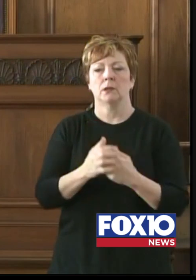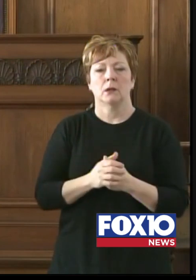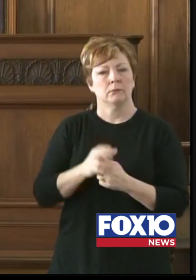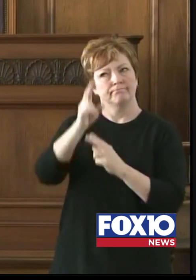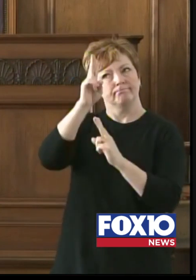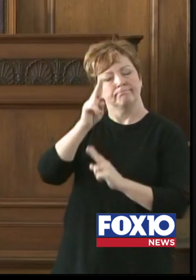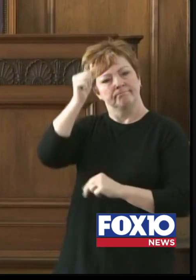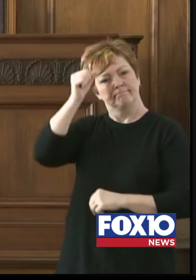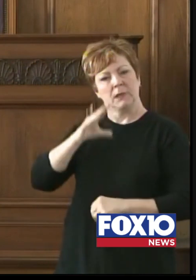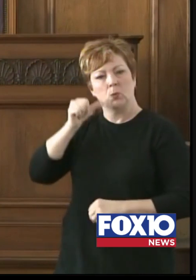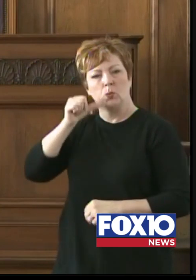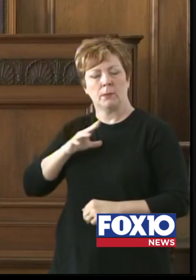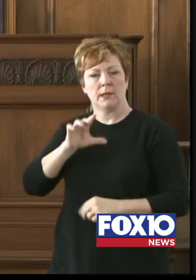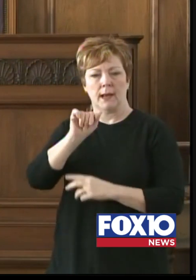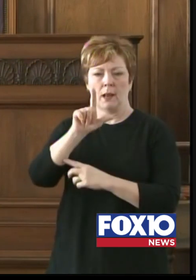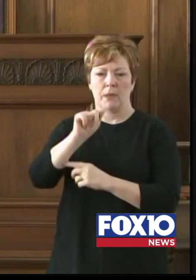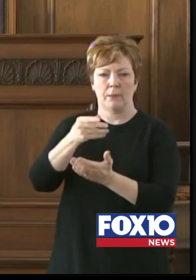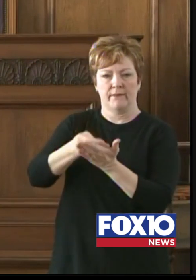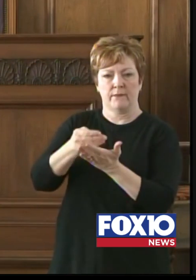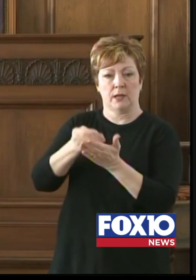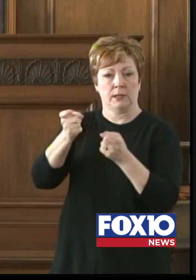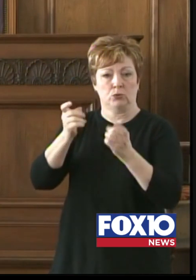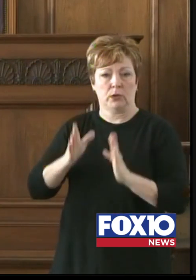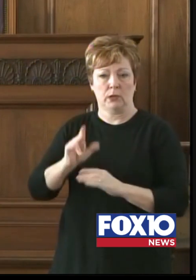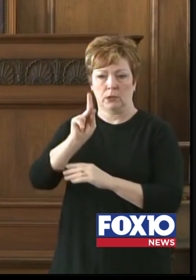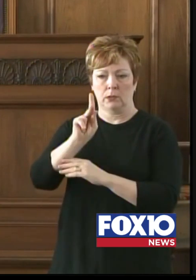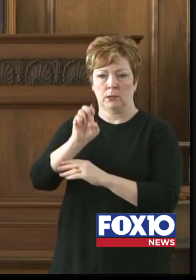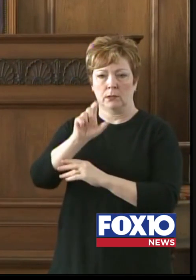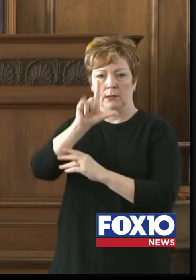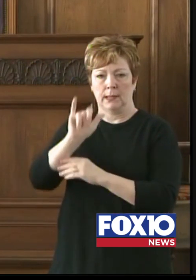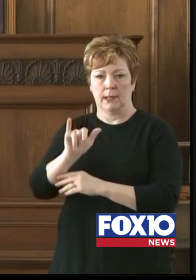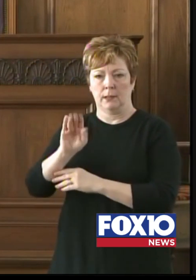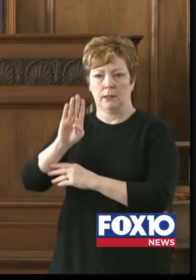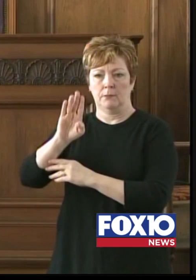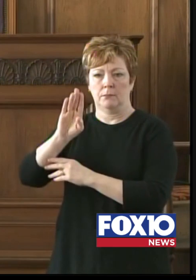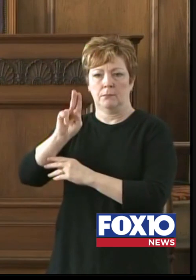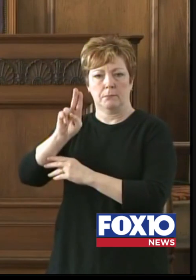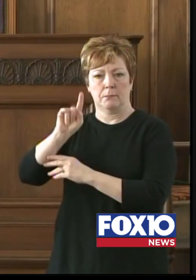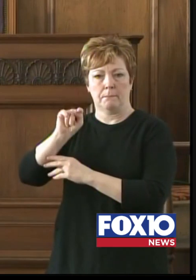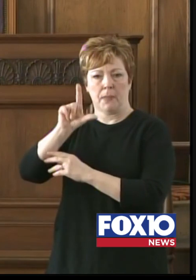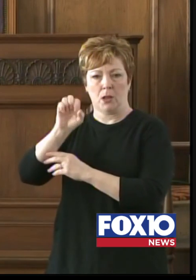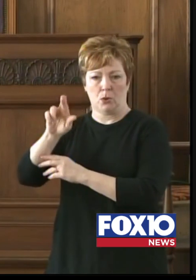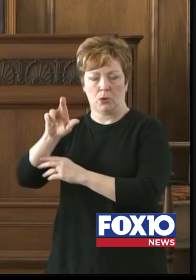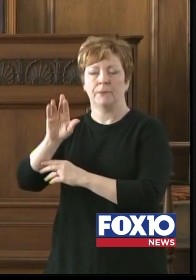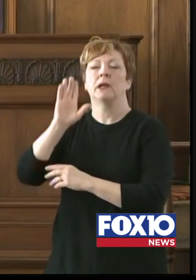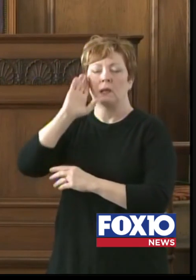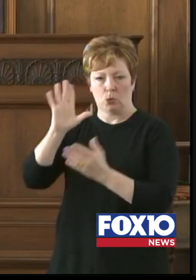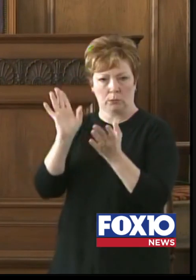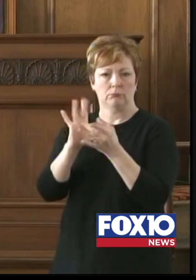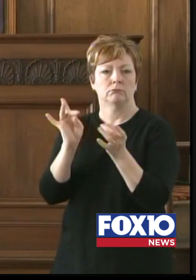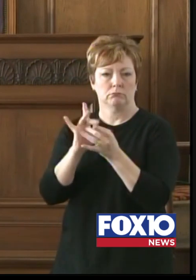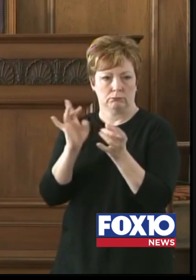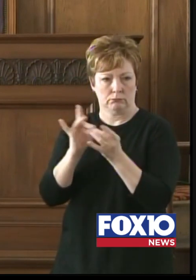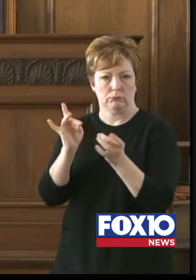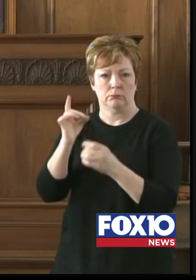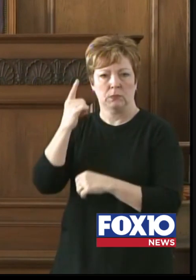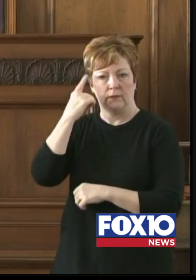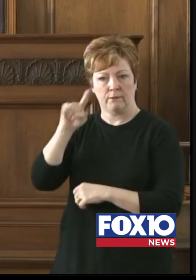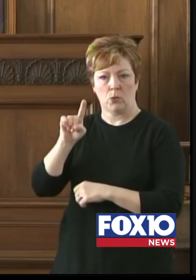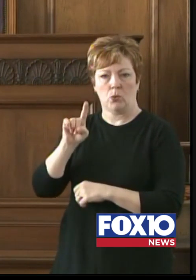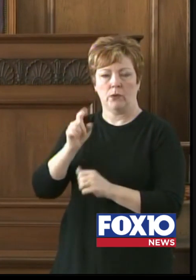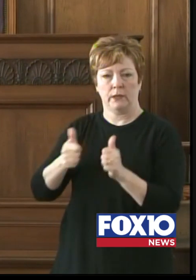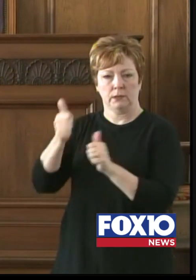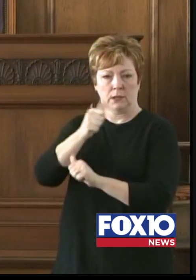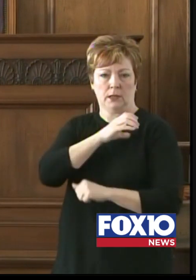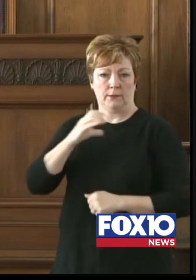has been Alabama's finance director, Kelly Butler. Kelly will make a few words on behalf of the executive